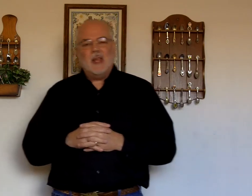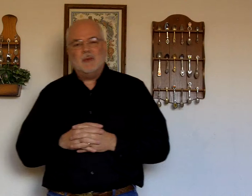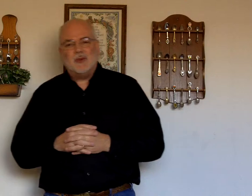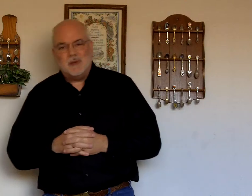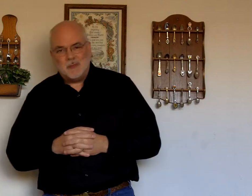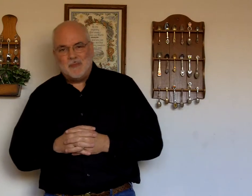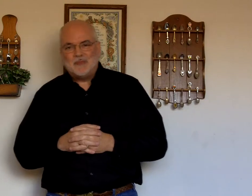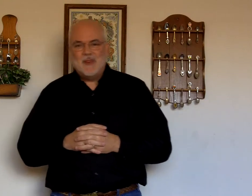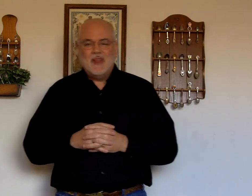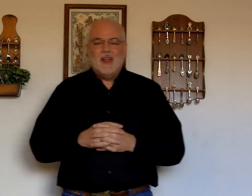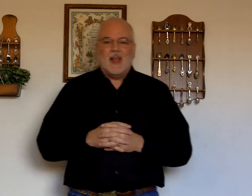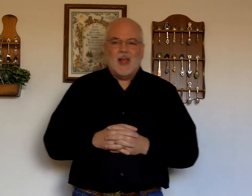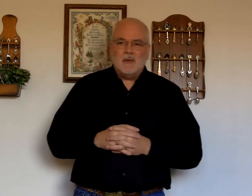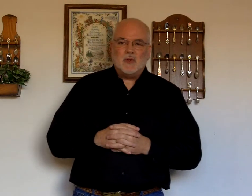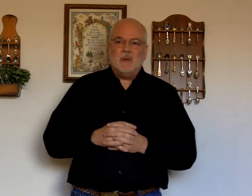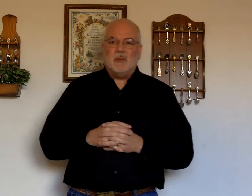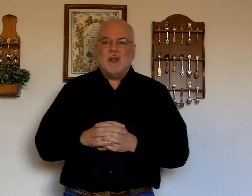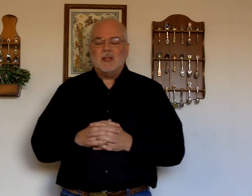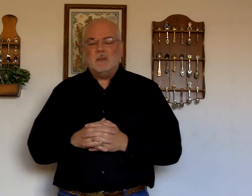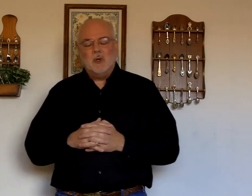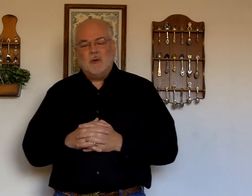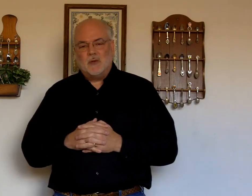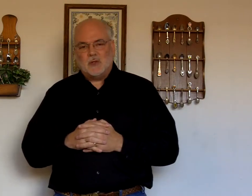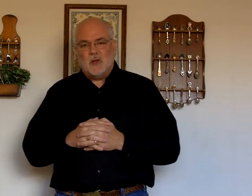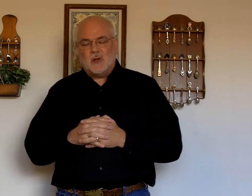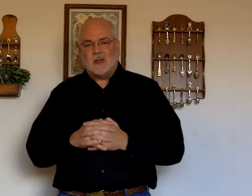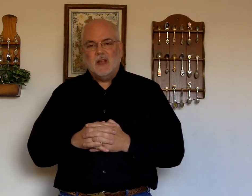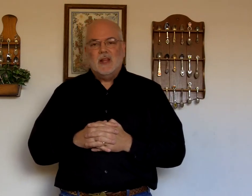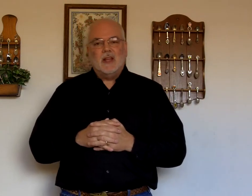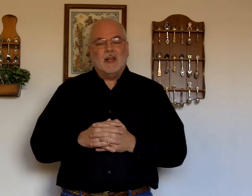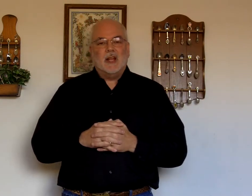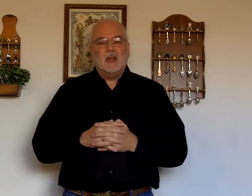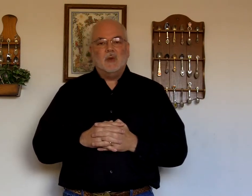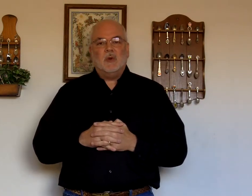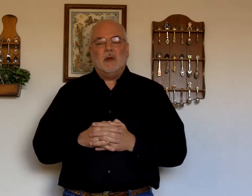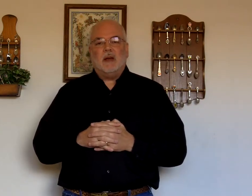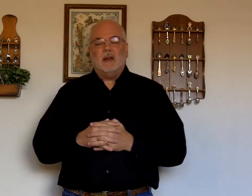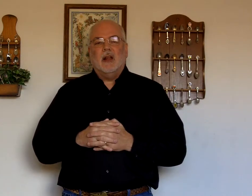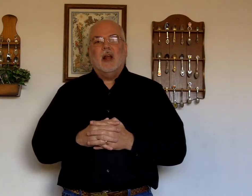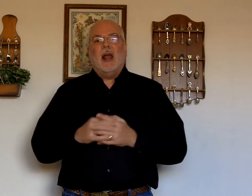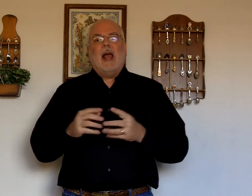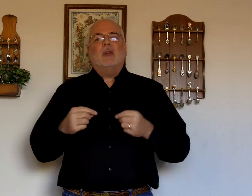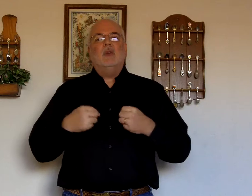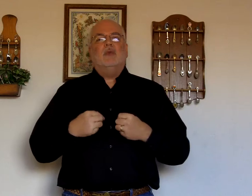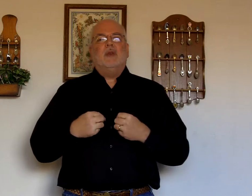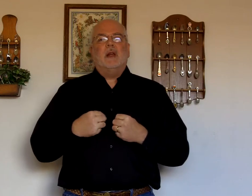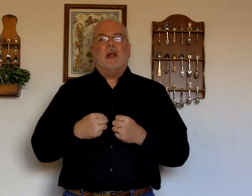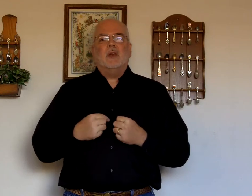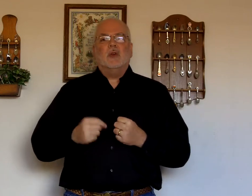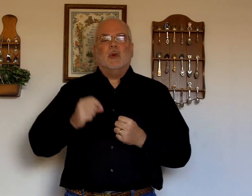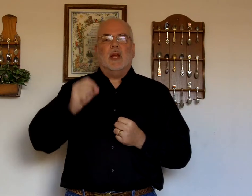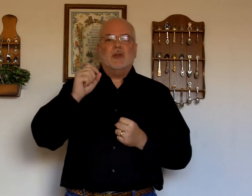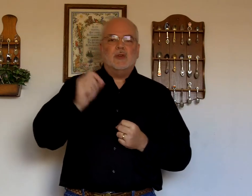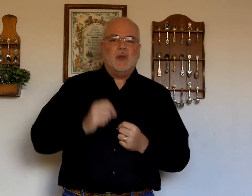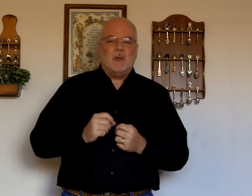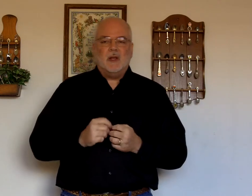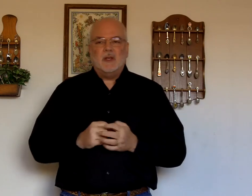am a sheep. I am a sheep is a beautiful song. It tells you about how you feel like your relationship is